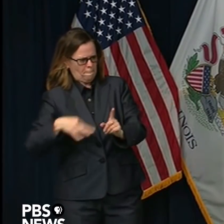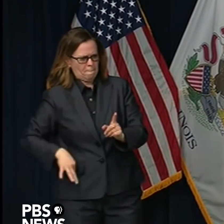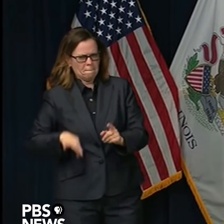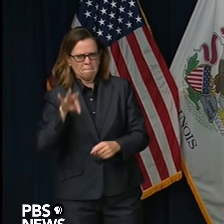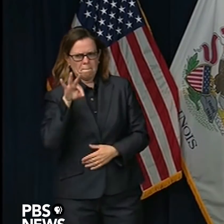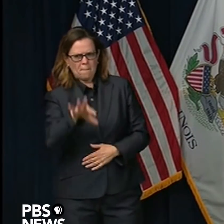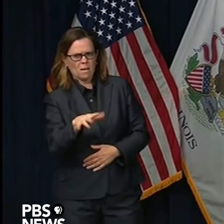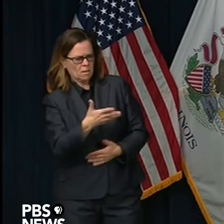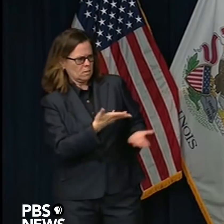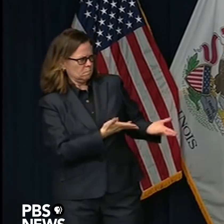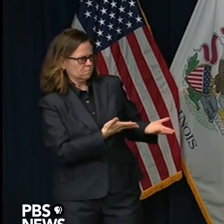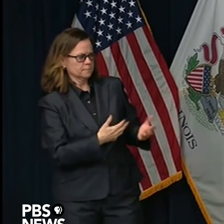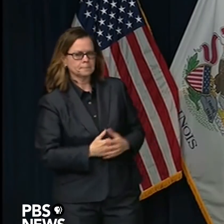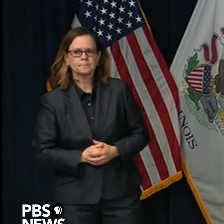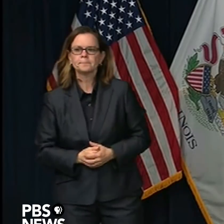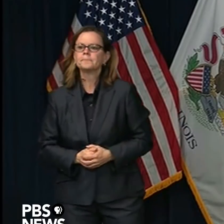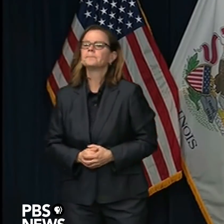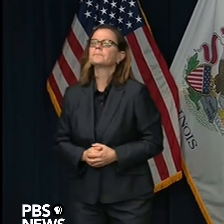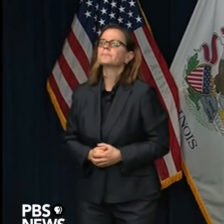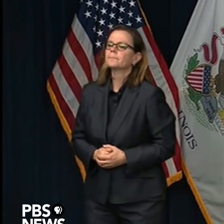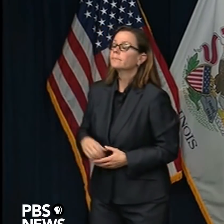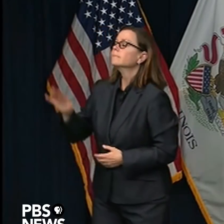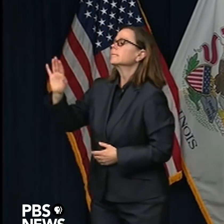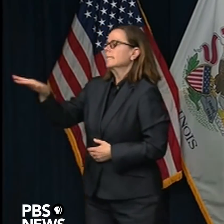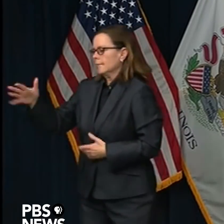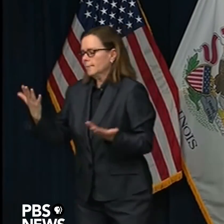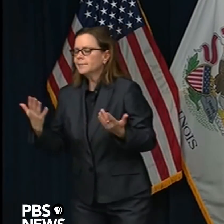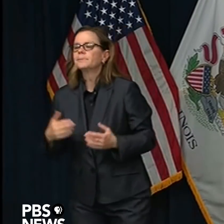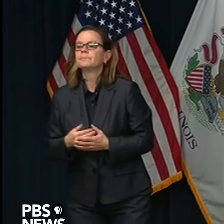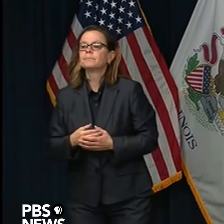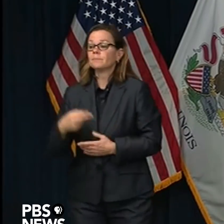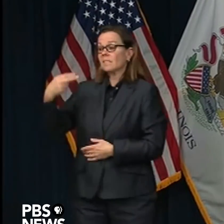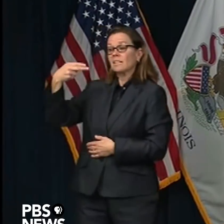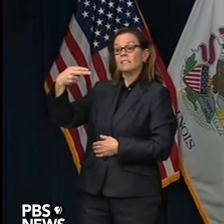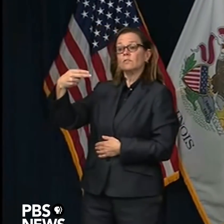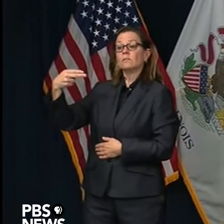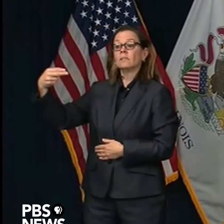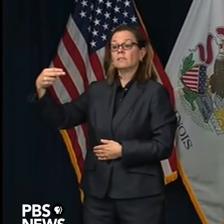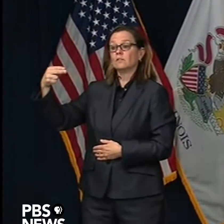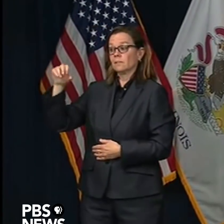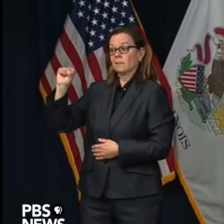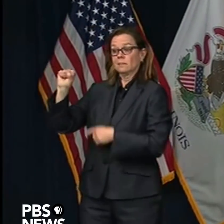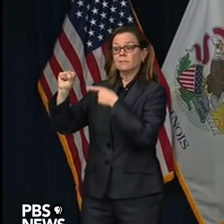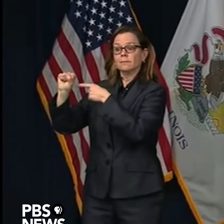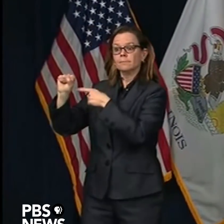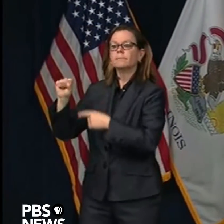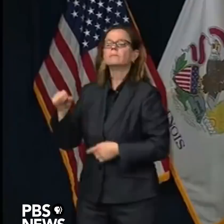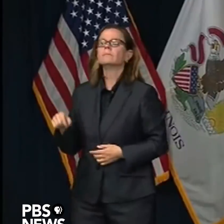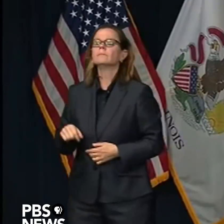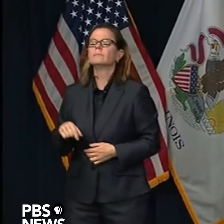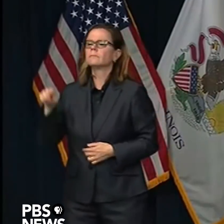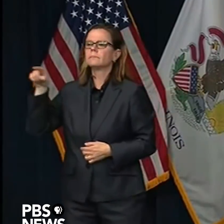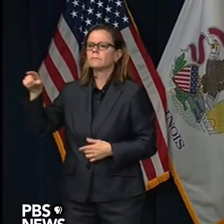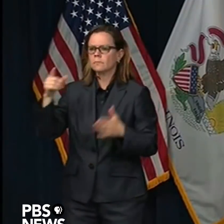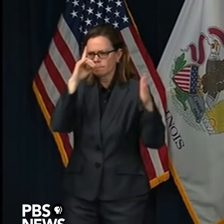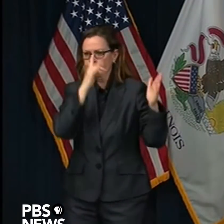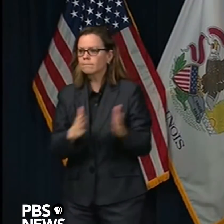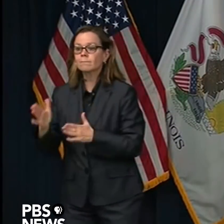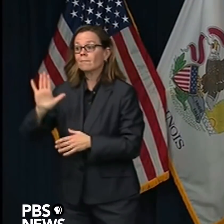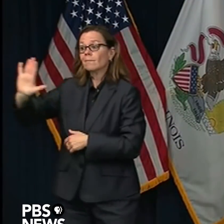set up this organized effort to have drive-through facilities with